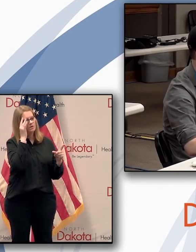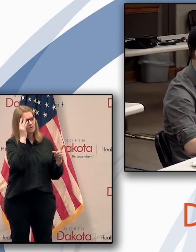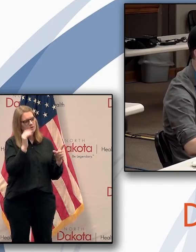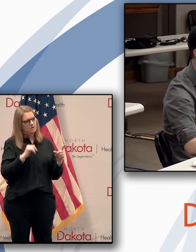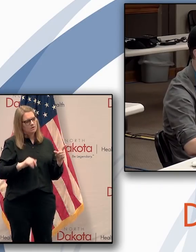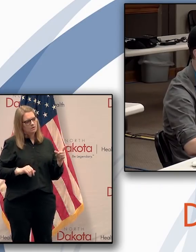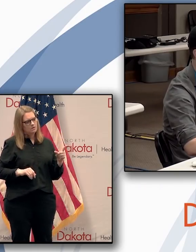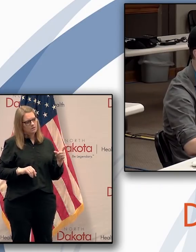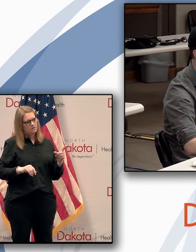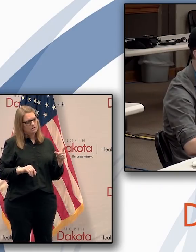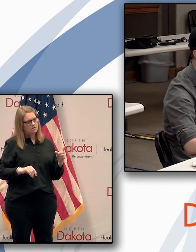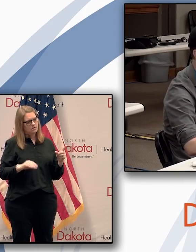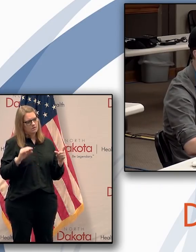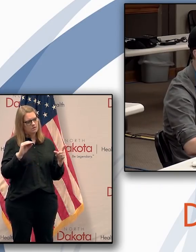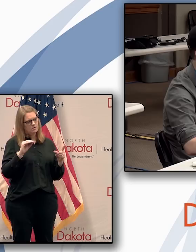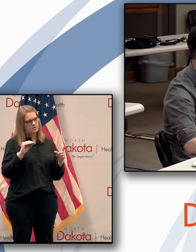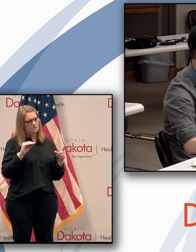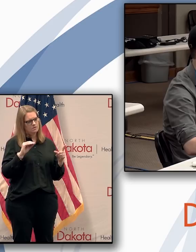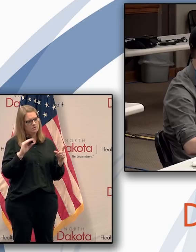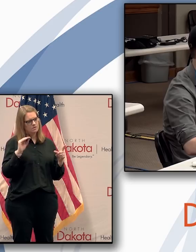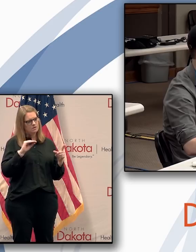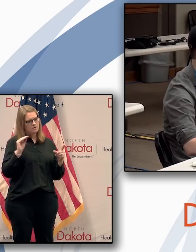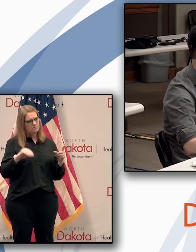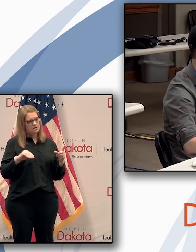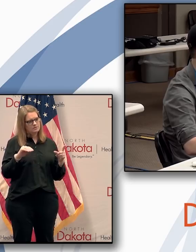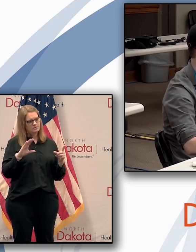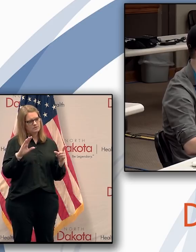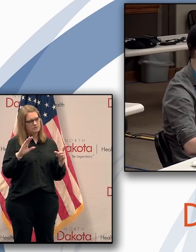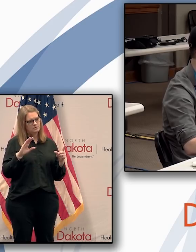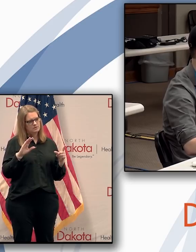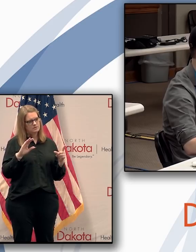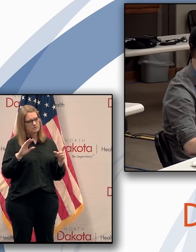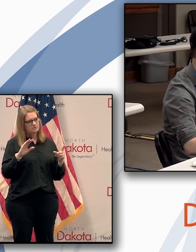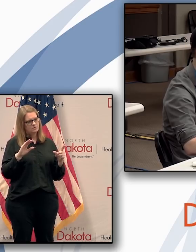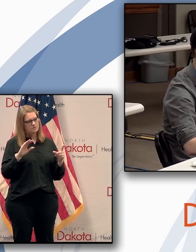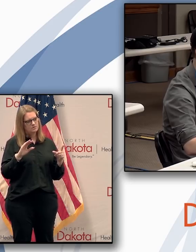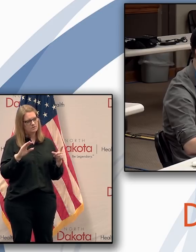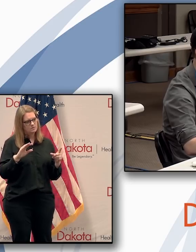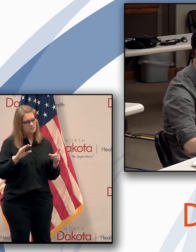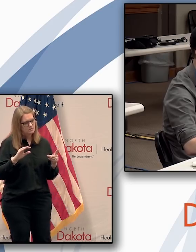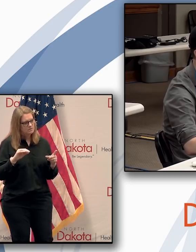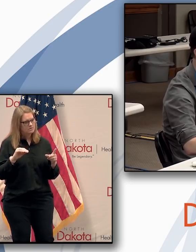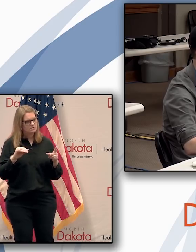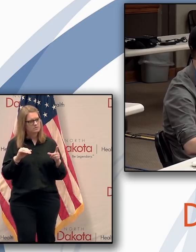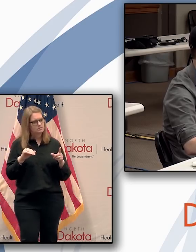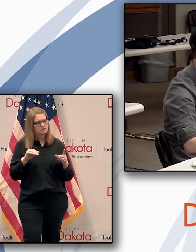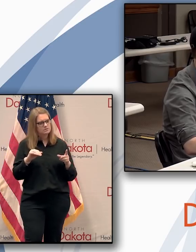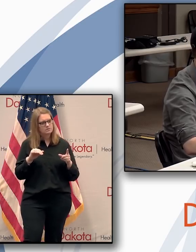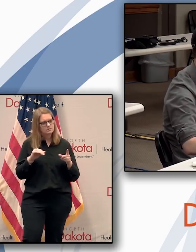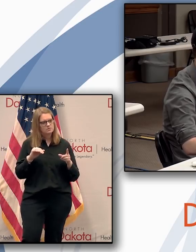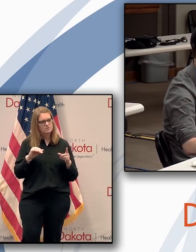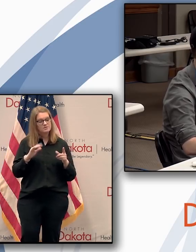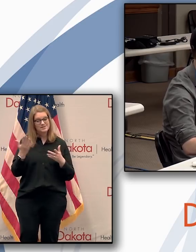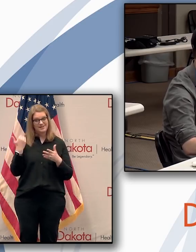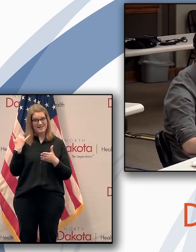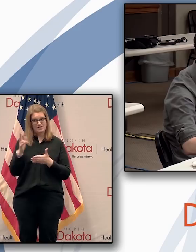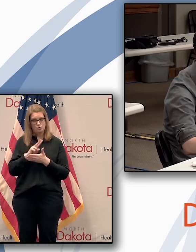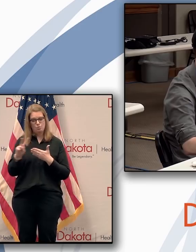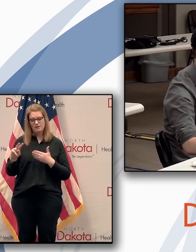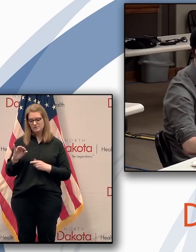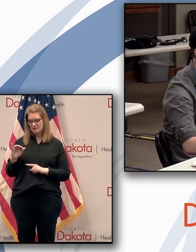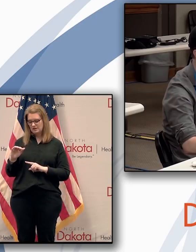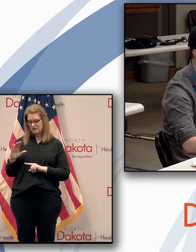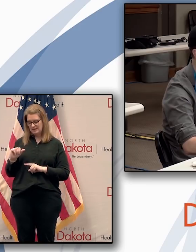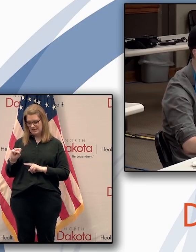positive in Cass and Grand Forks counties, but the raw number of cases has grown pretty significantly in the last two weeks. Is there